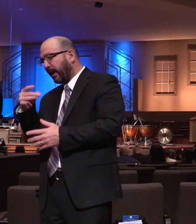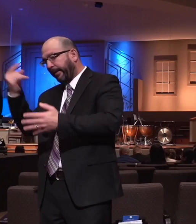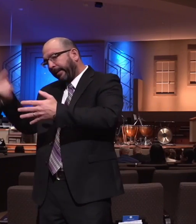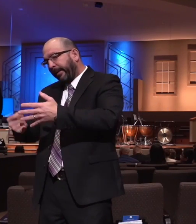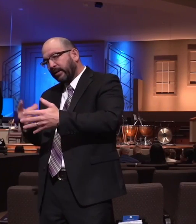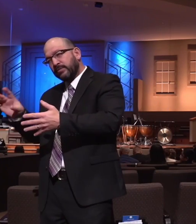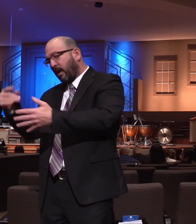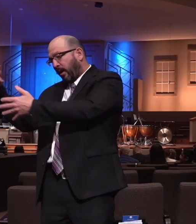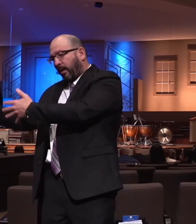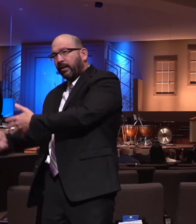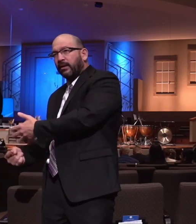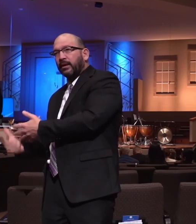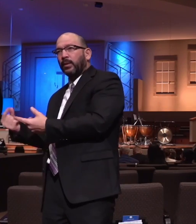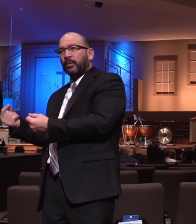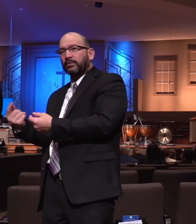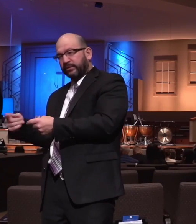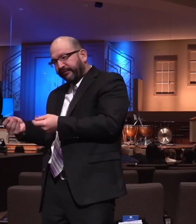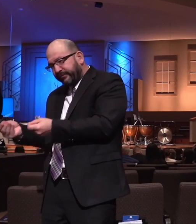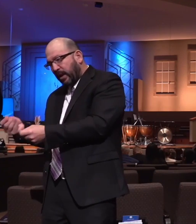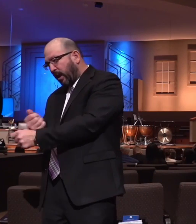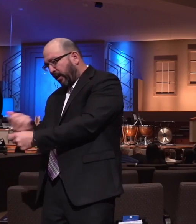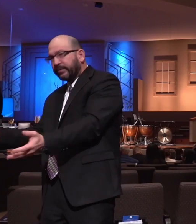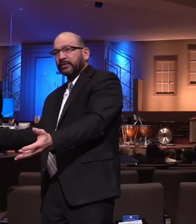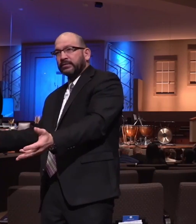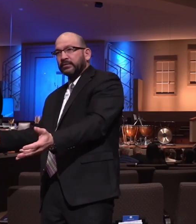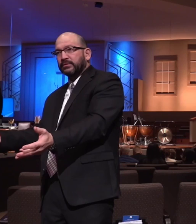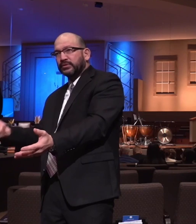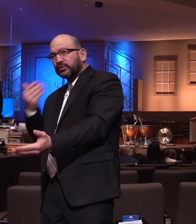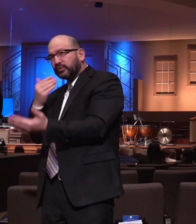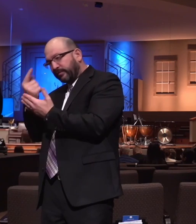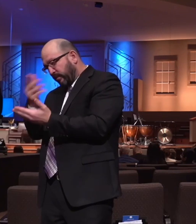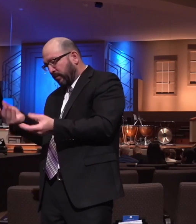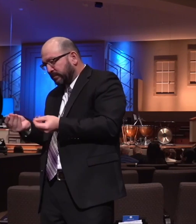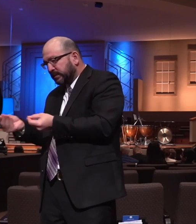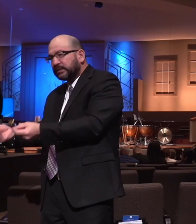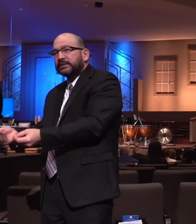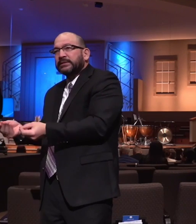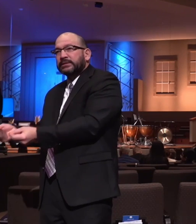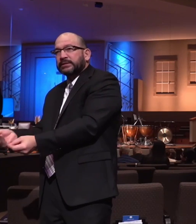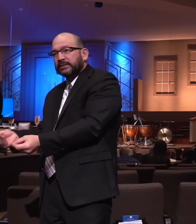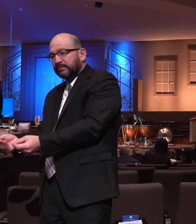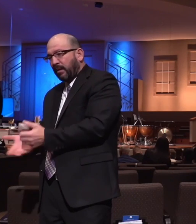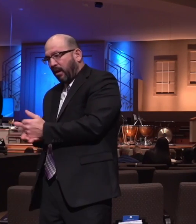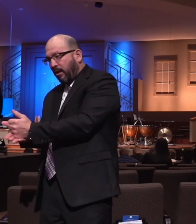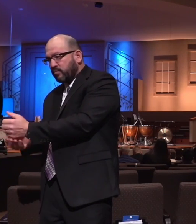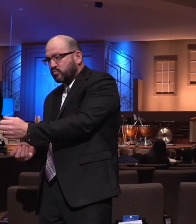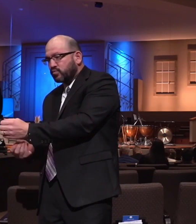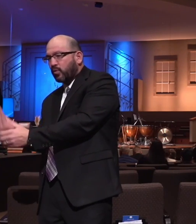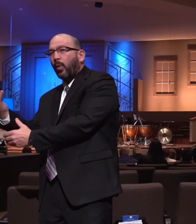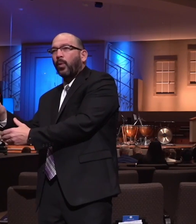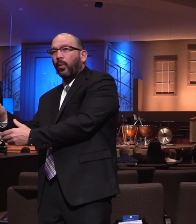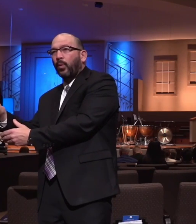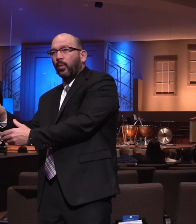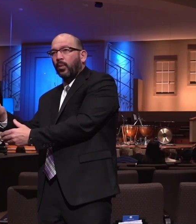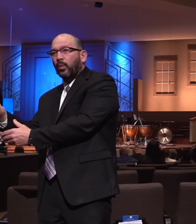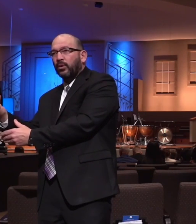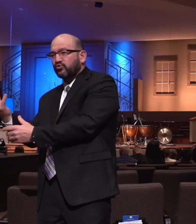But what are you doing? Just little by little, you're helping to develop them. You're helping them to grow